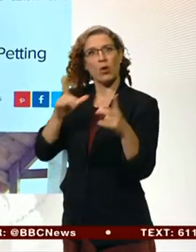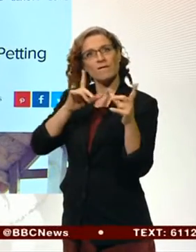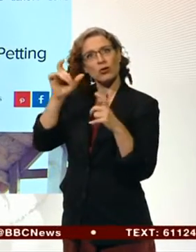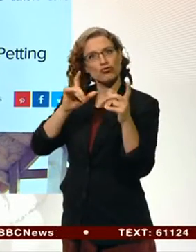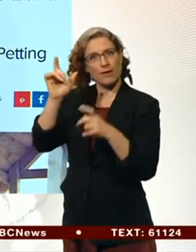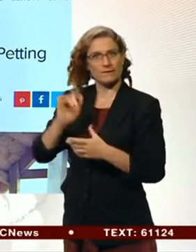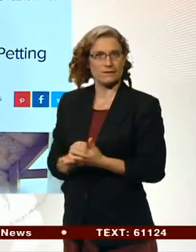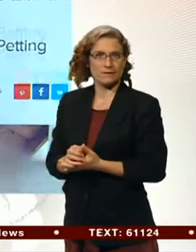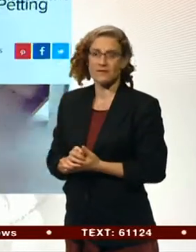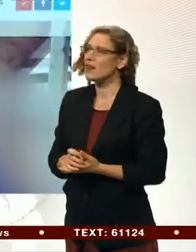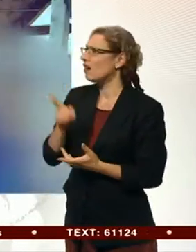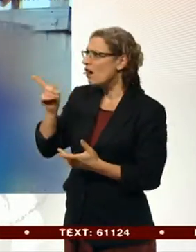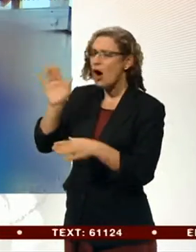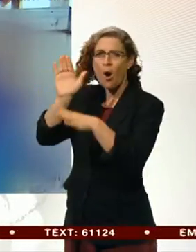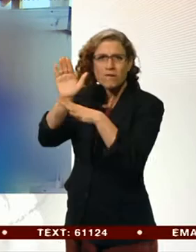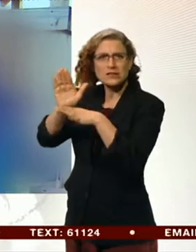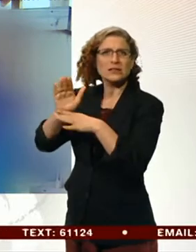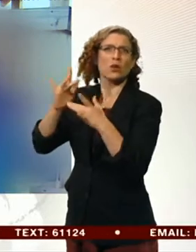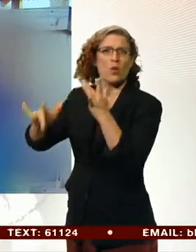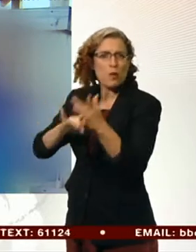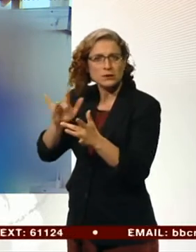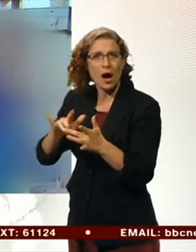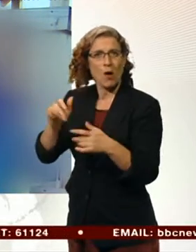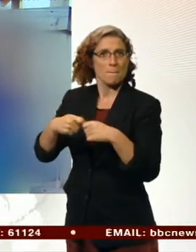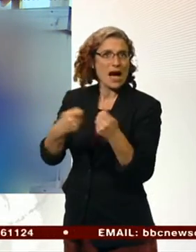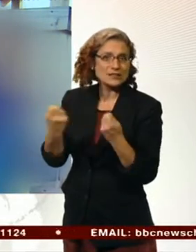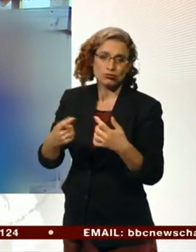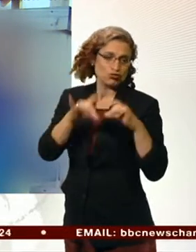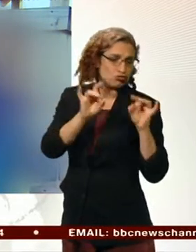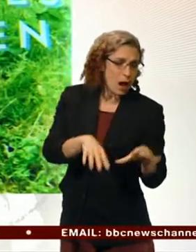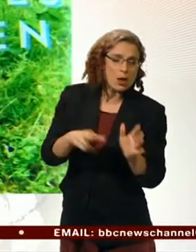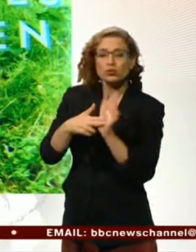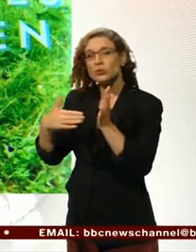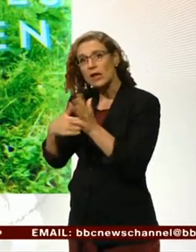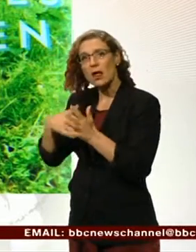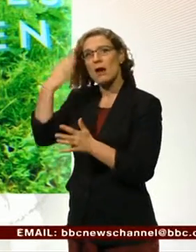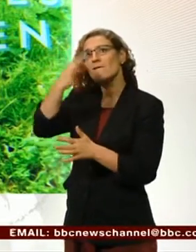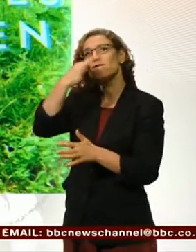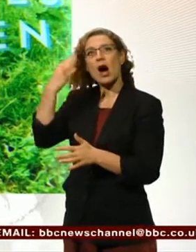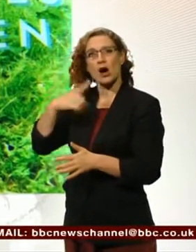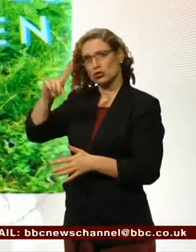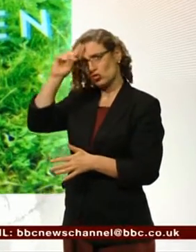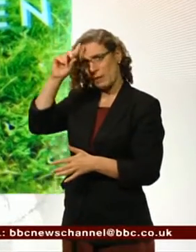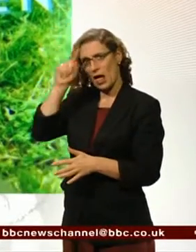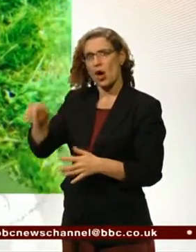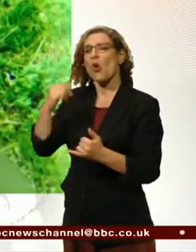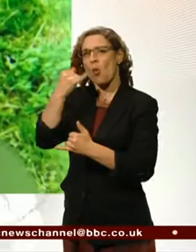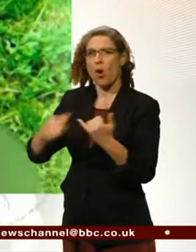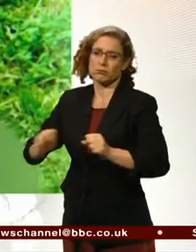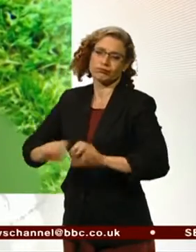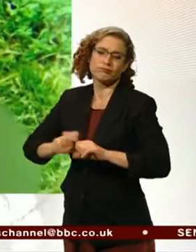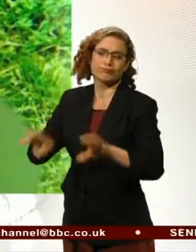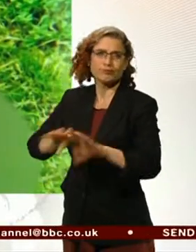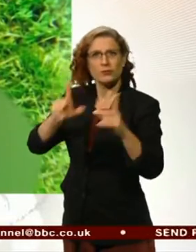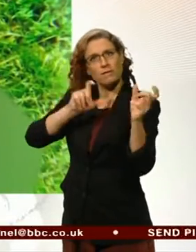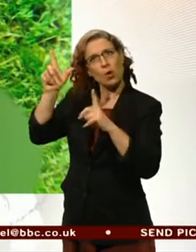foreign-based websites and magazines, principally in Australia, New Zealand, France and Germany, which have been publishing the paparazzi photographs,